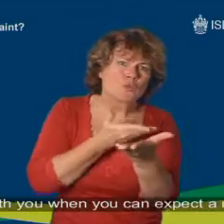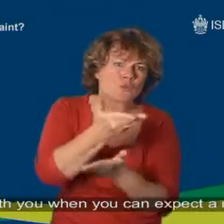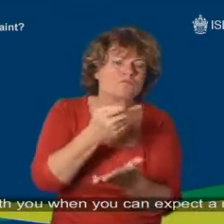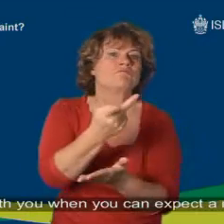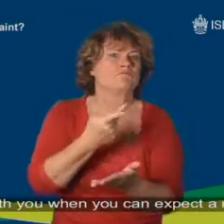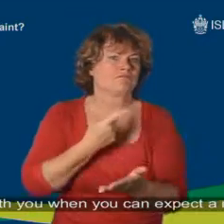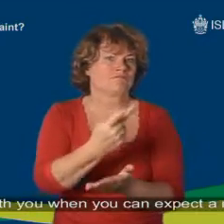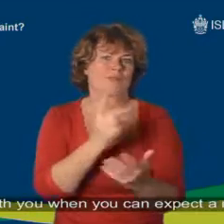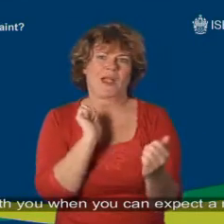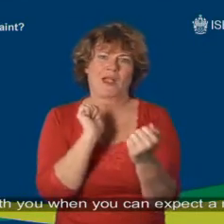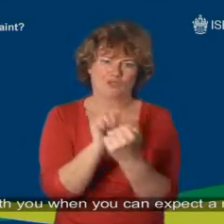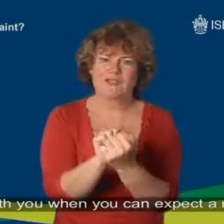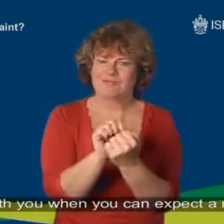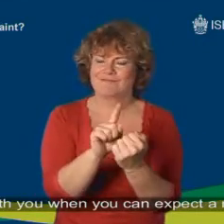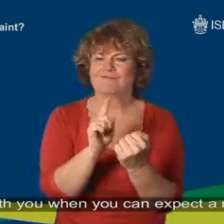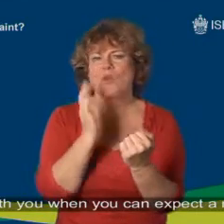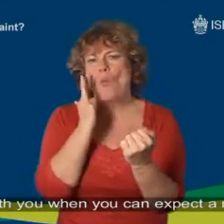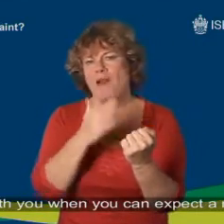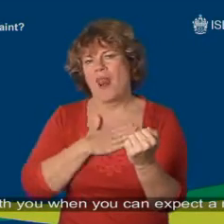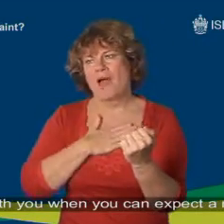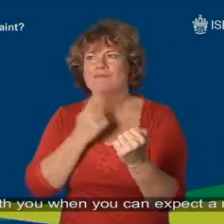agree with you when you can expect a reply,